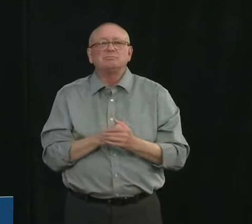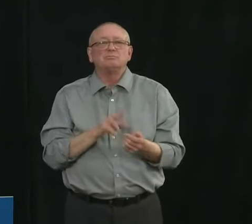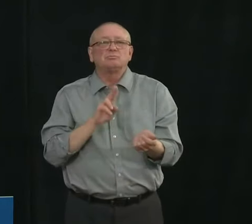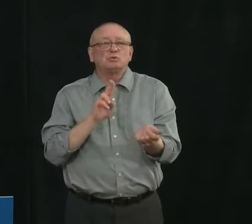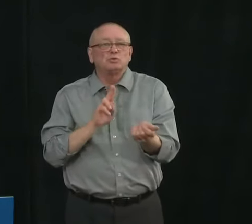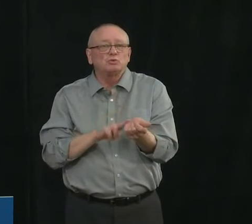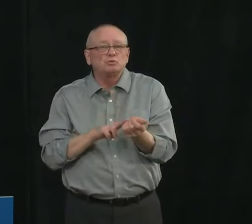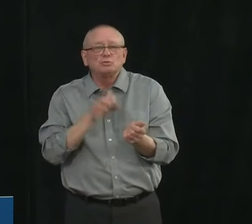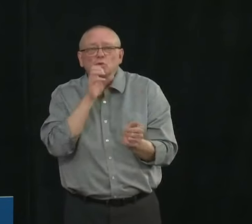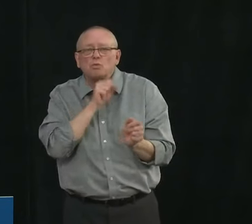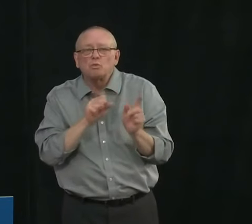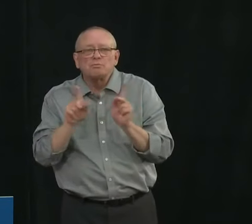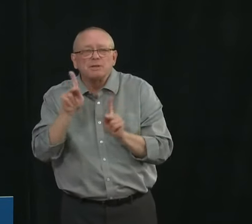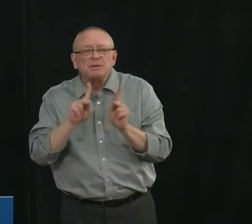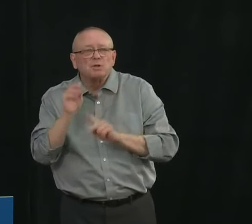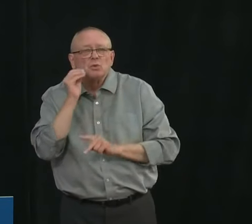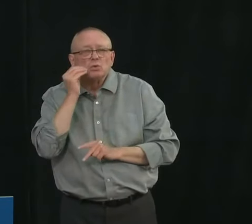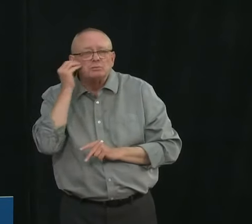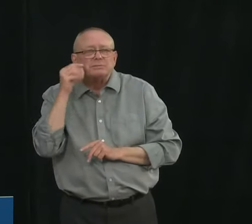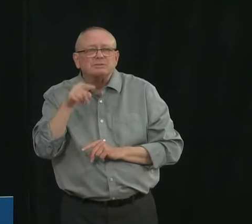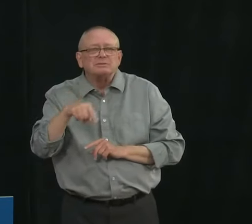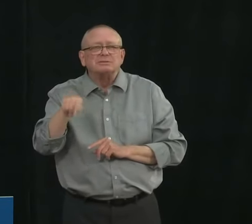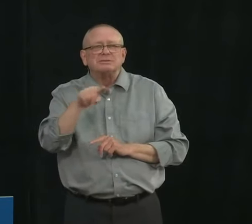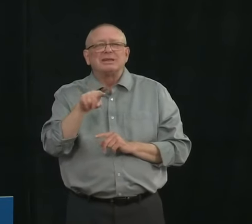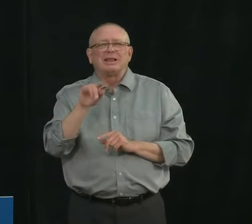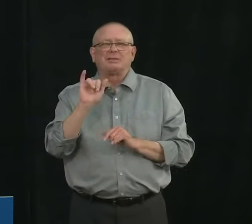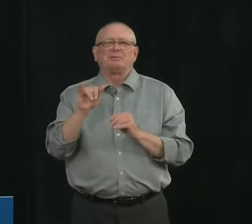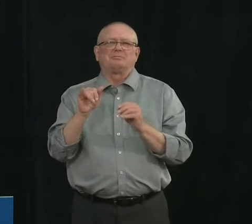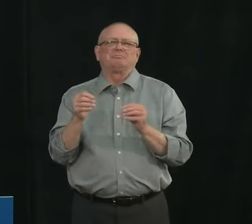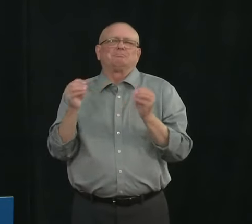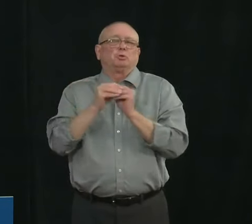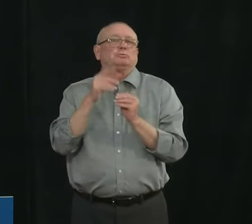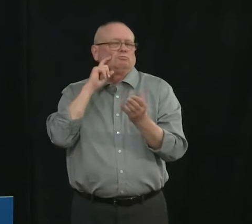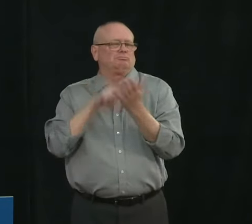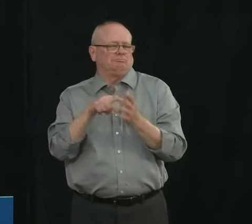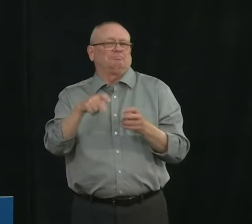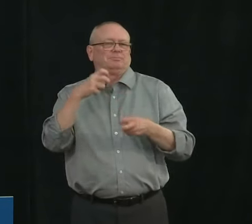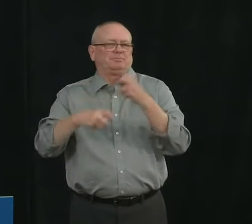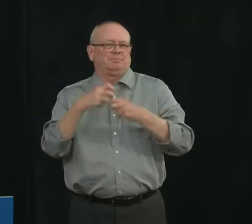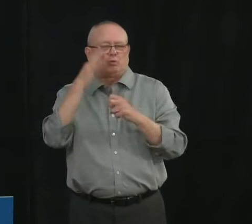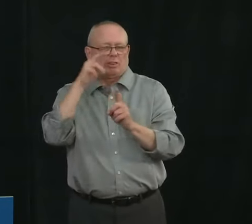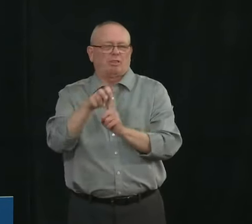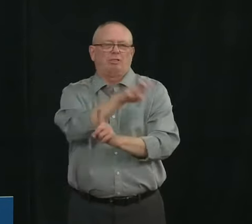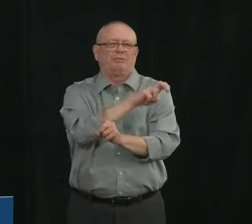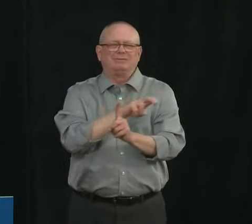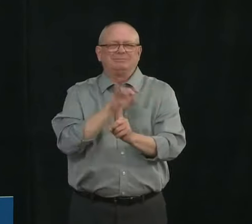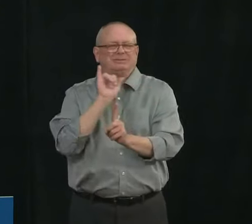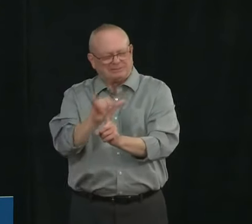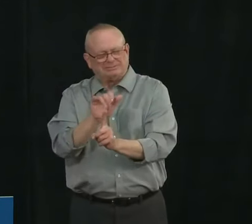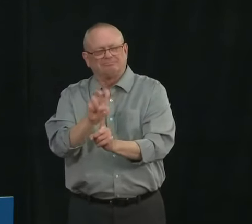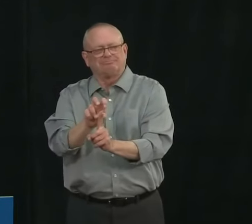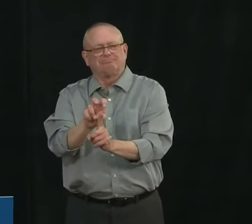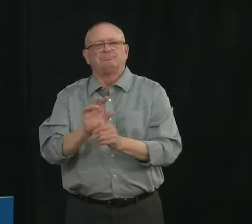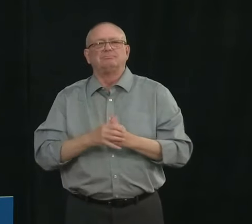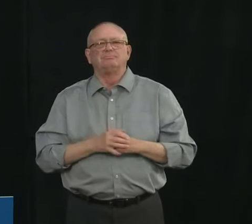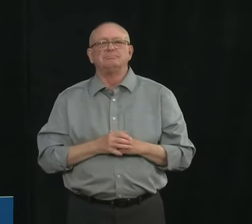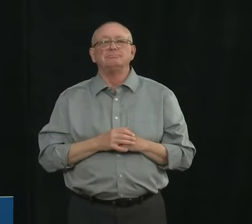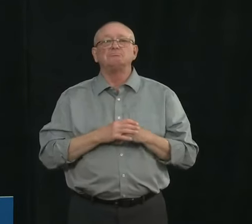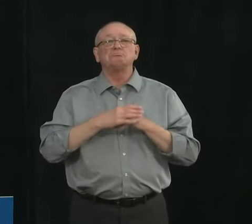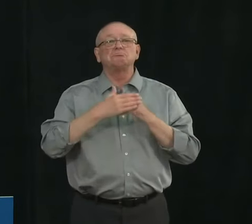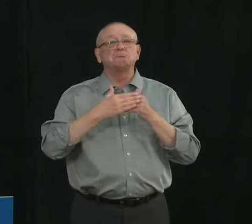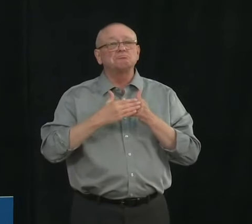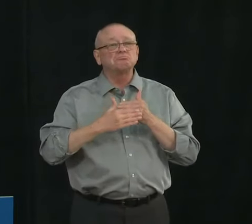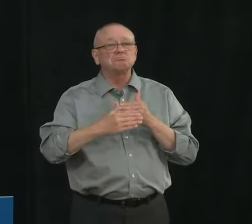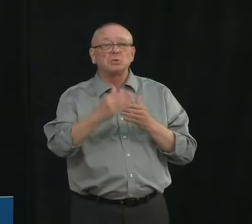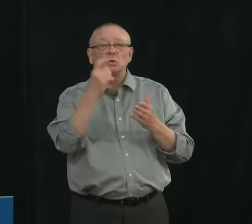transmission happening. And so if we did see additional concerns certainly we continue to look at the evidence. We continue